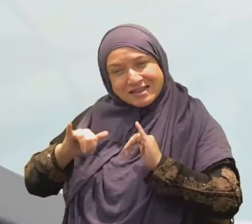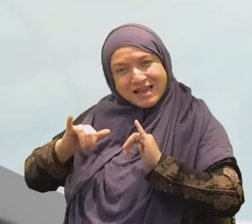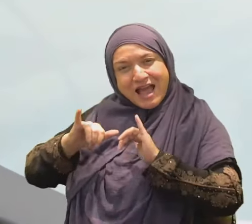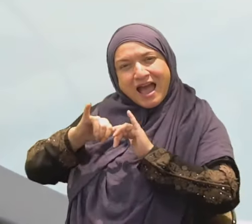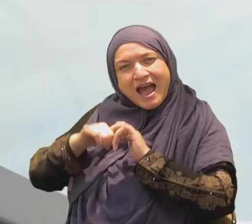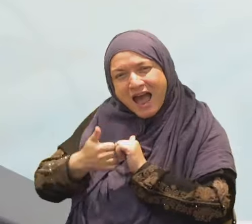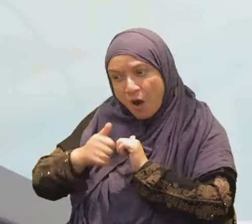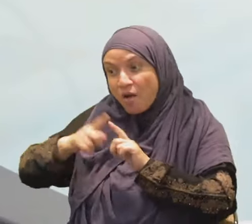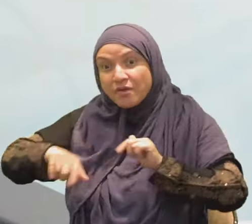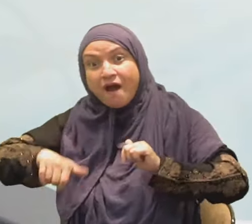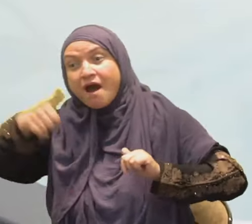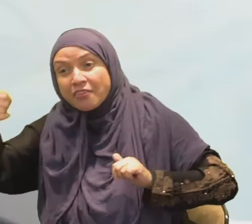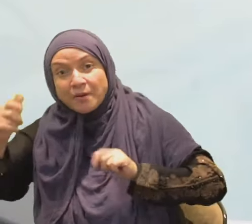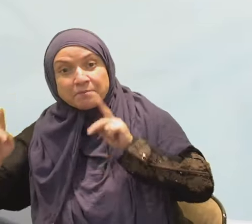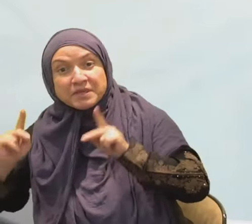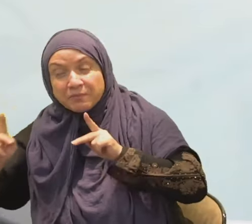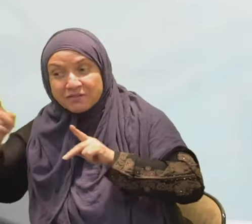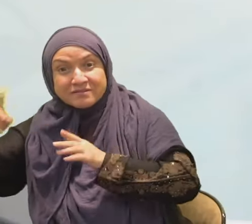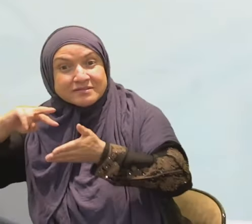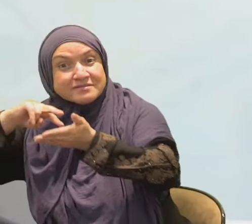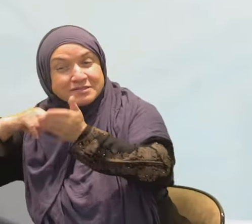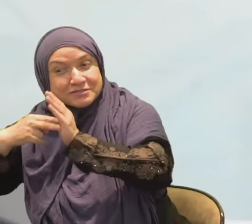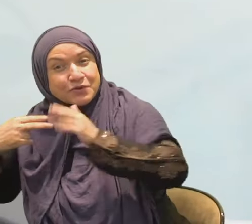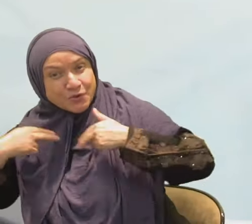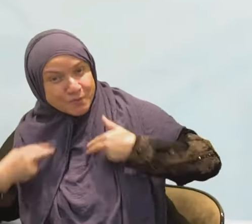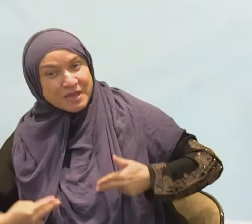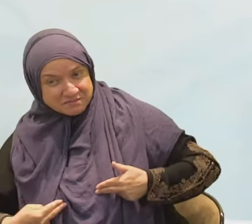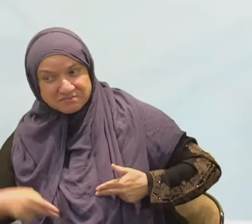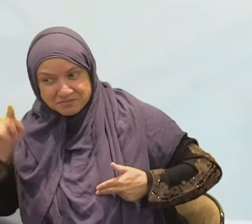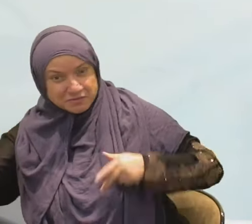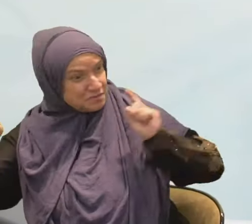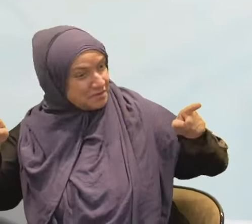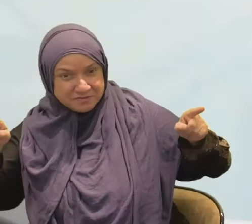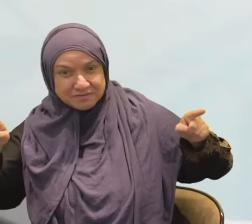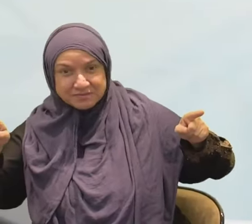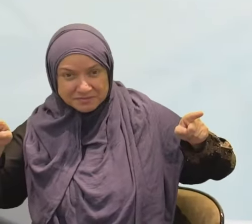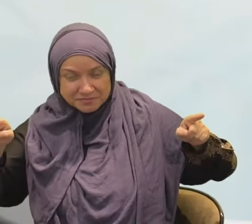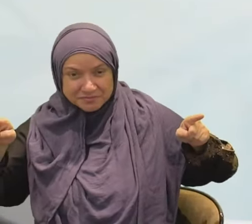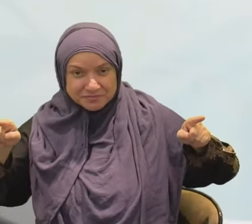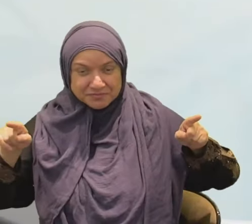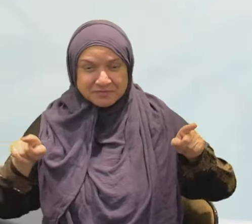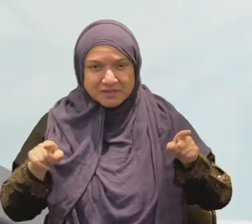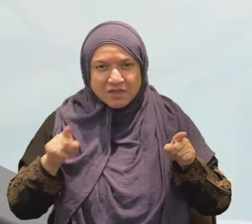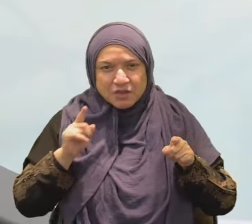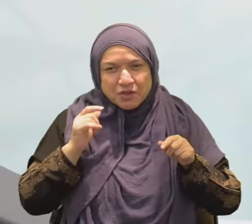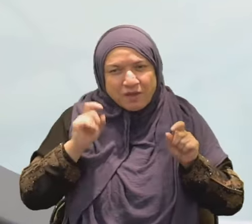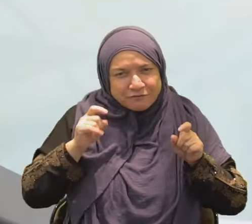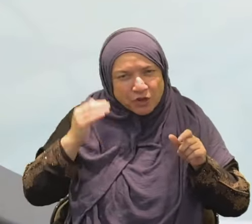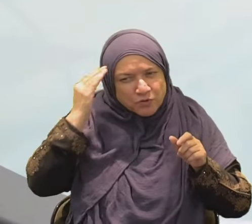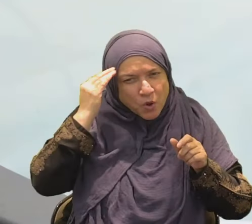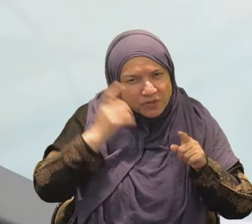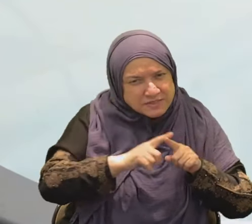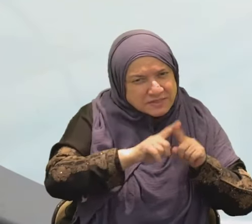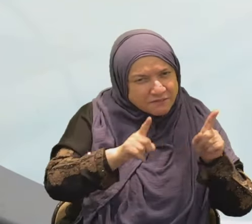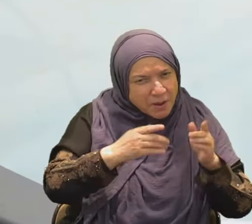these ayahs. And this is very important as a disclaimer. In the modern society, what is human being?